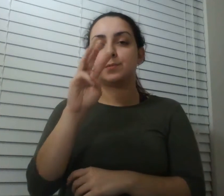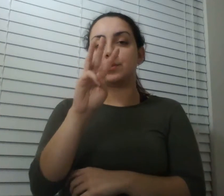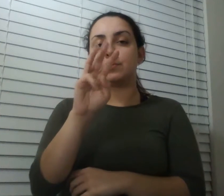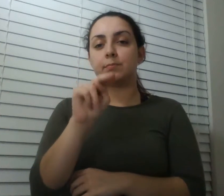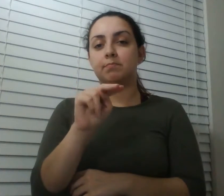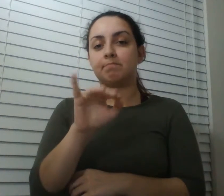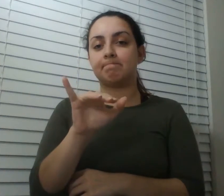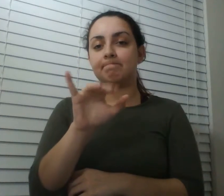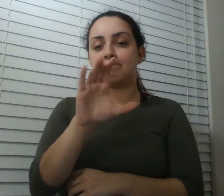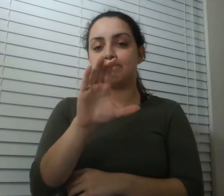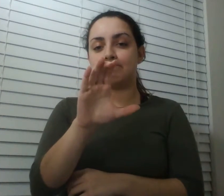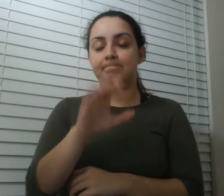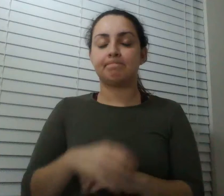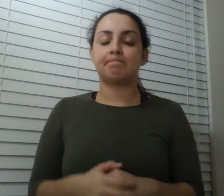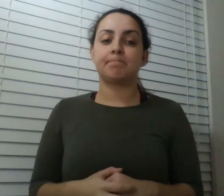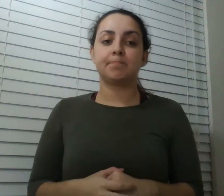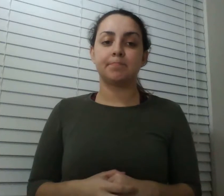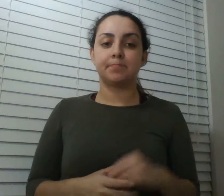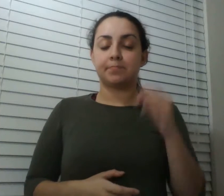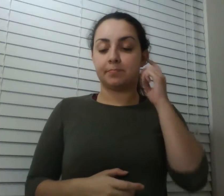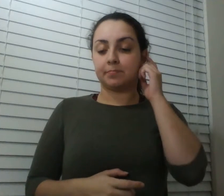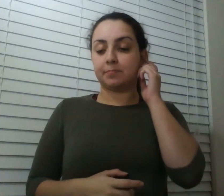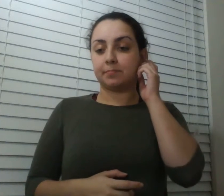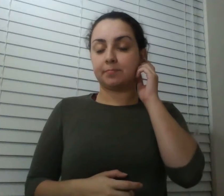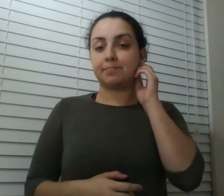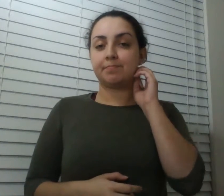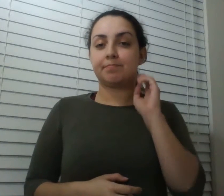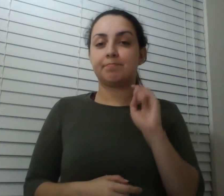hnpr